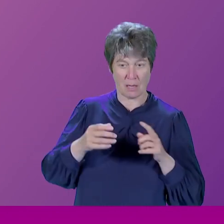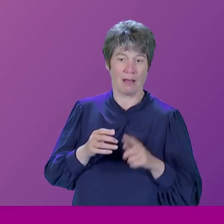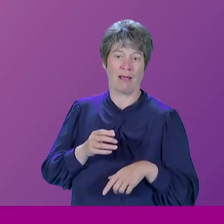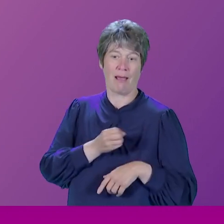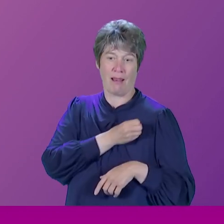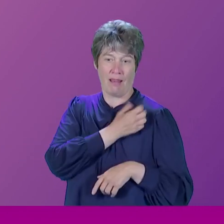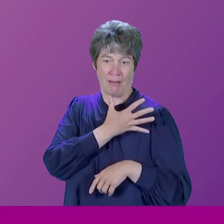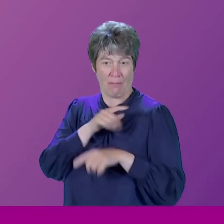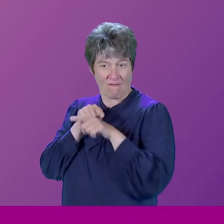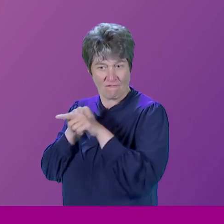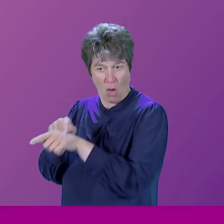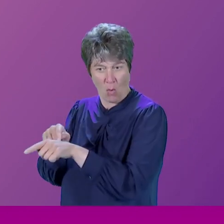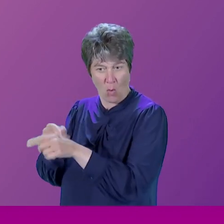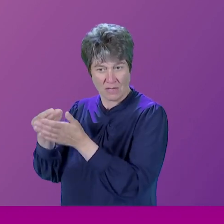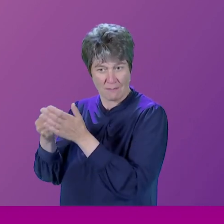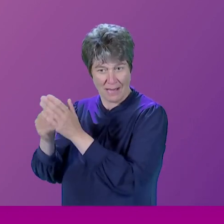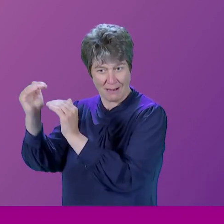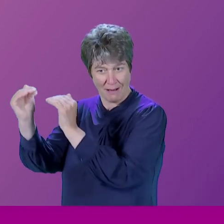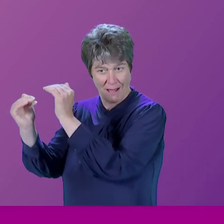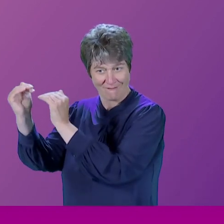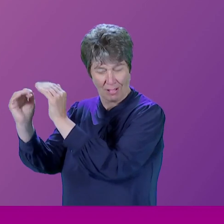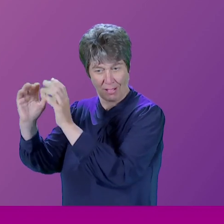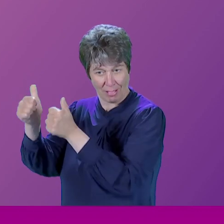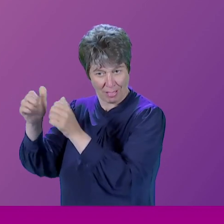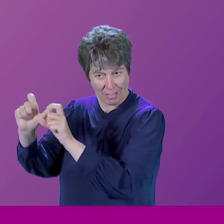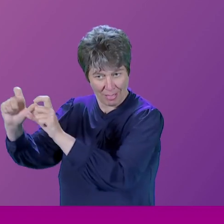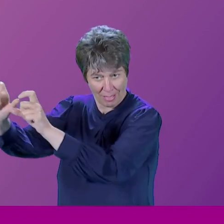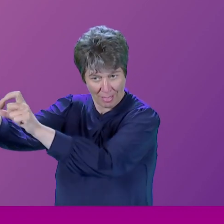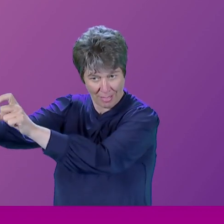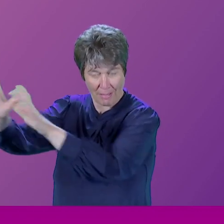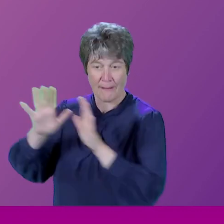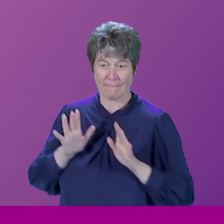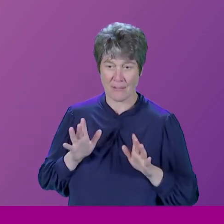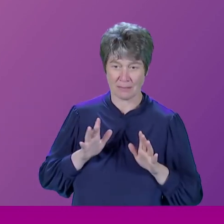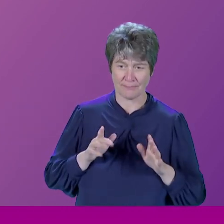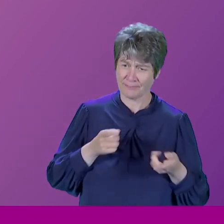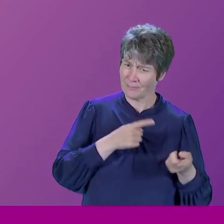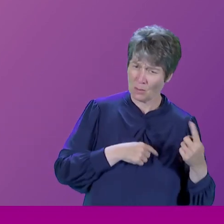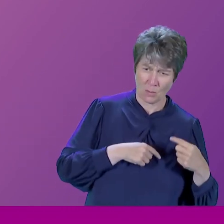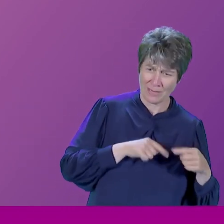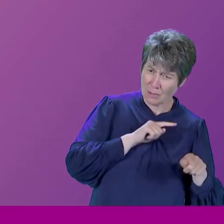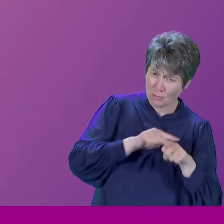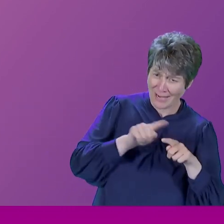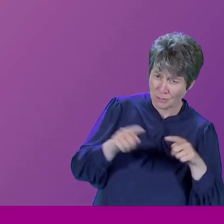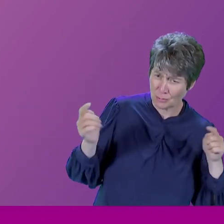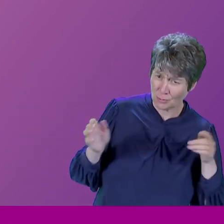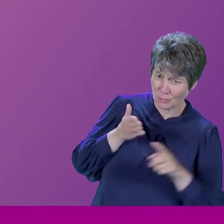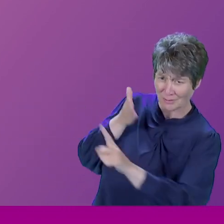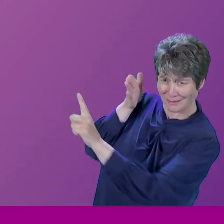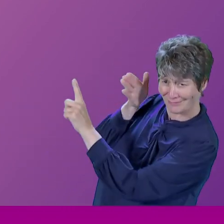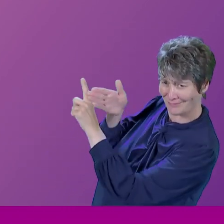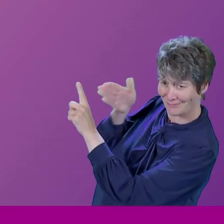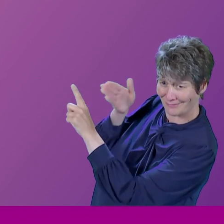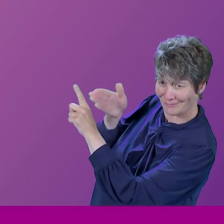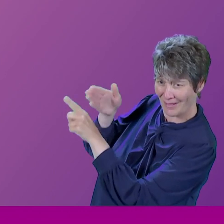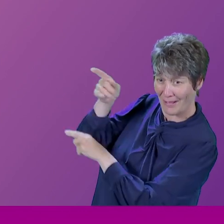point was, we had no angle on labor at all. We had no way of attacking them. We tried everything.